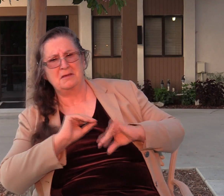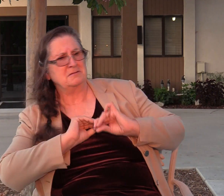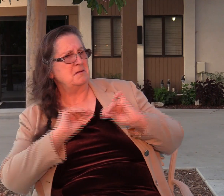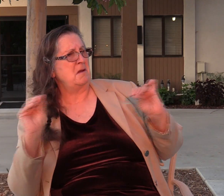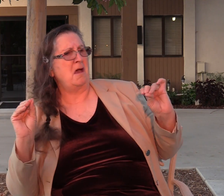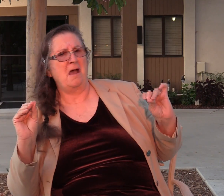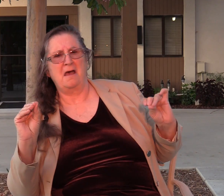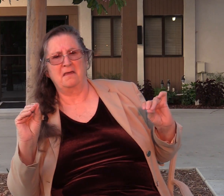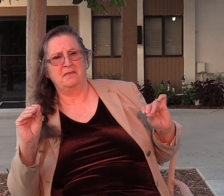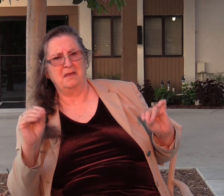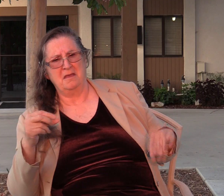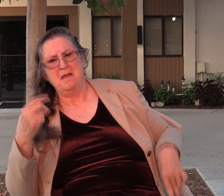men.